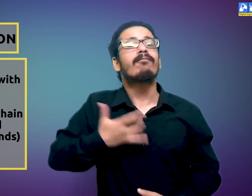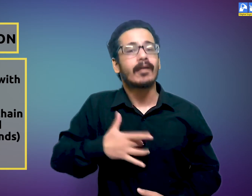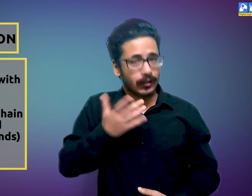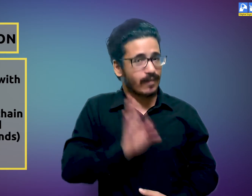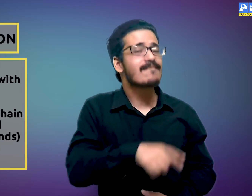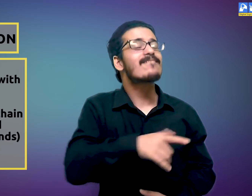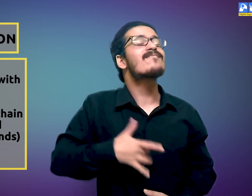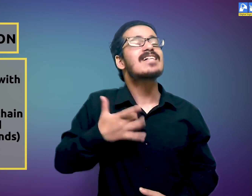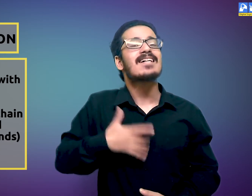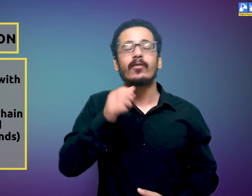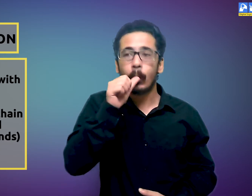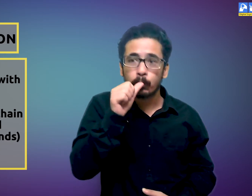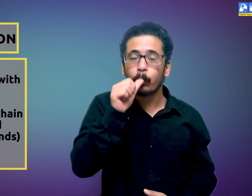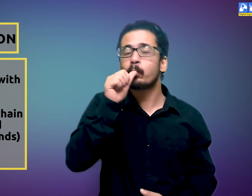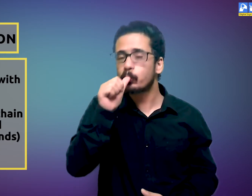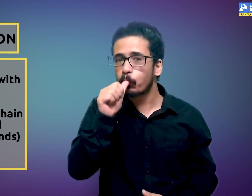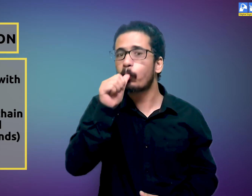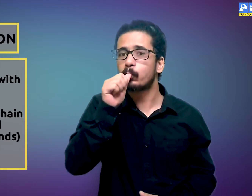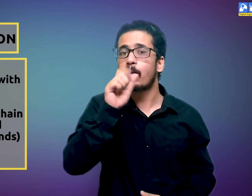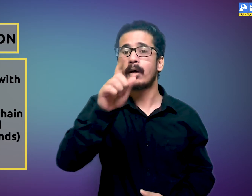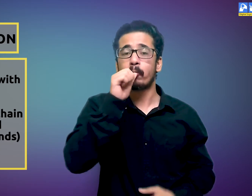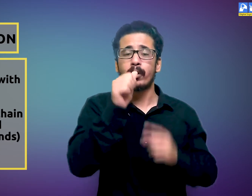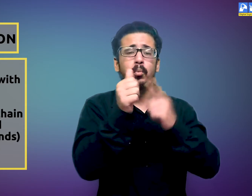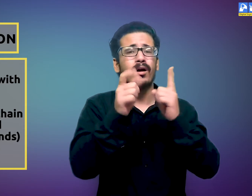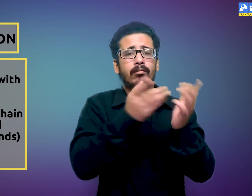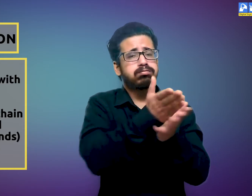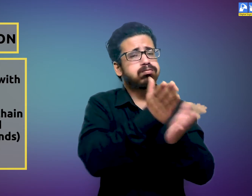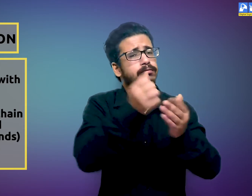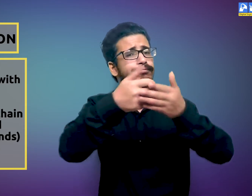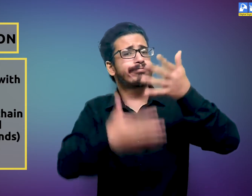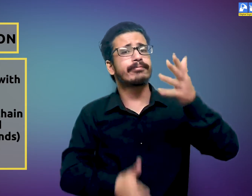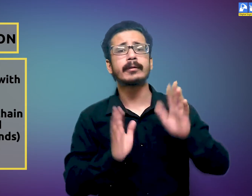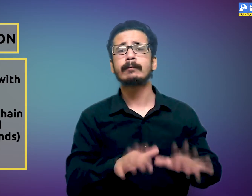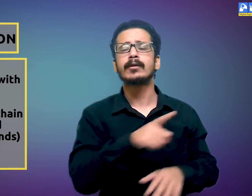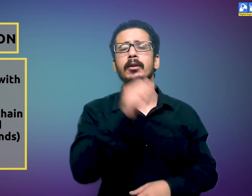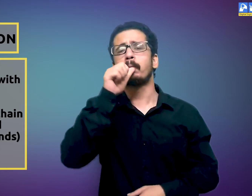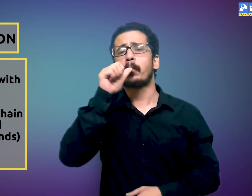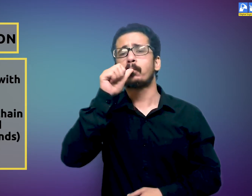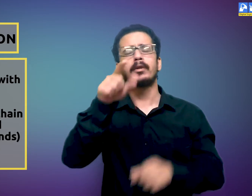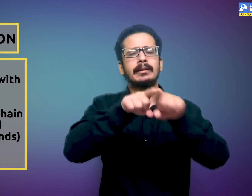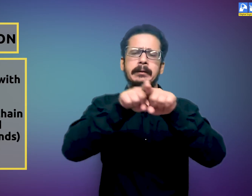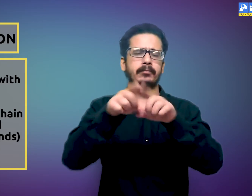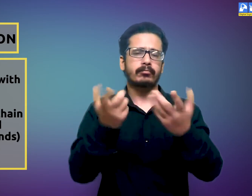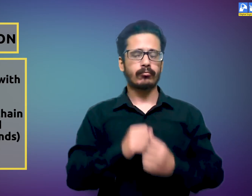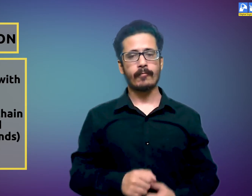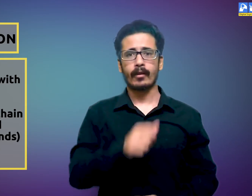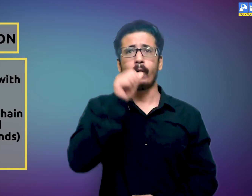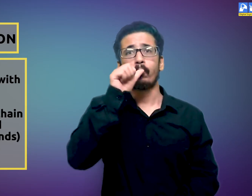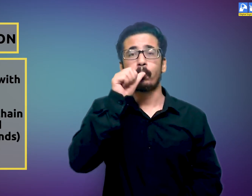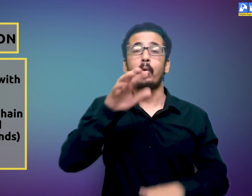Whenever child gets a chance to be alone, he or she starts to do so, to make the vocal sounds. He or she may realize that this is the new